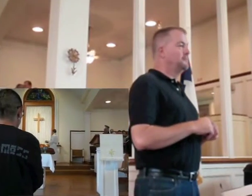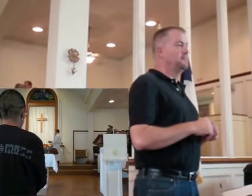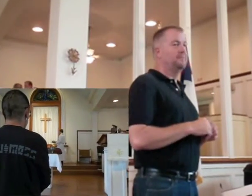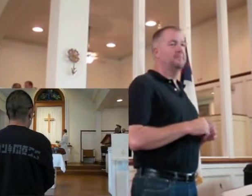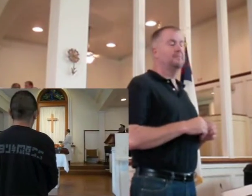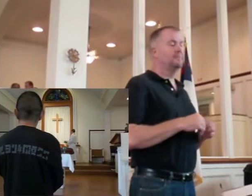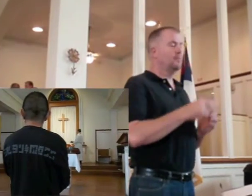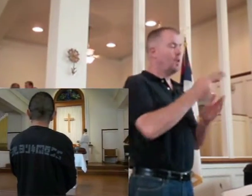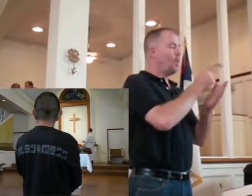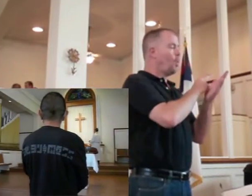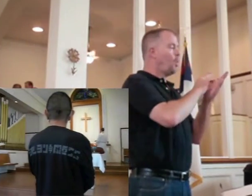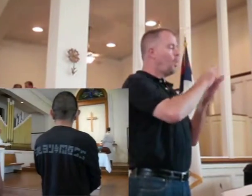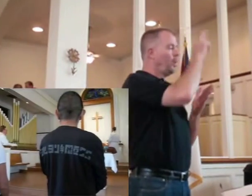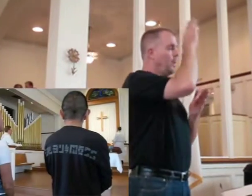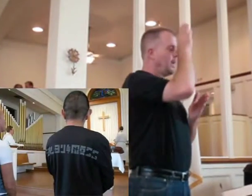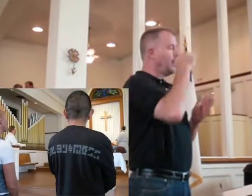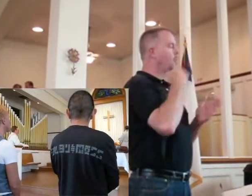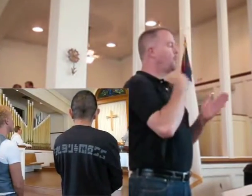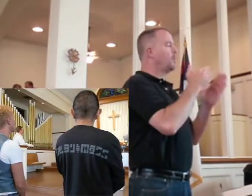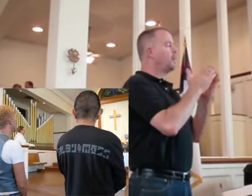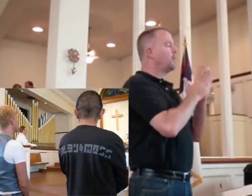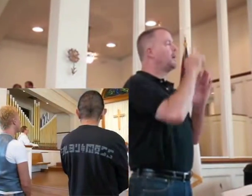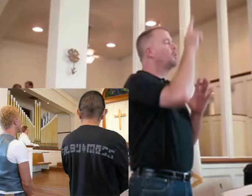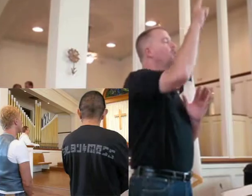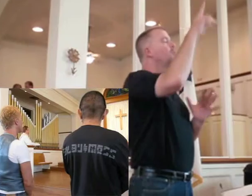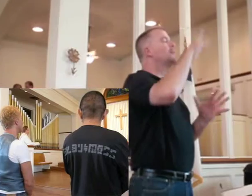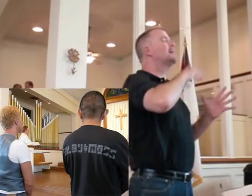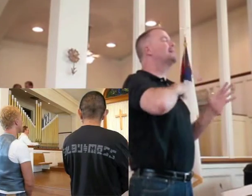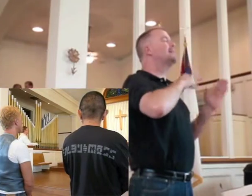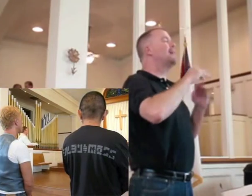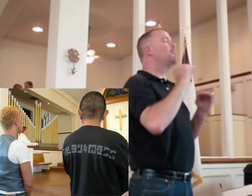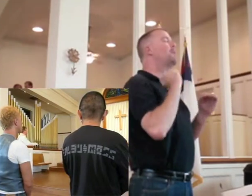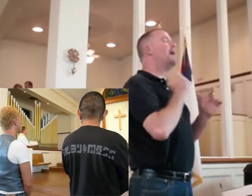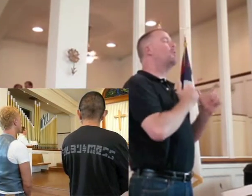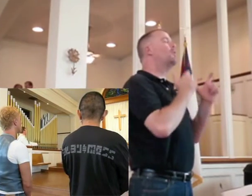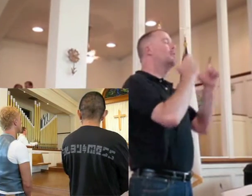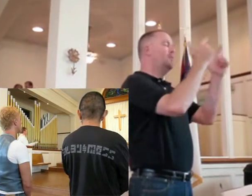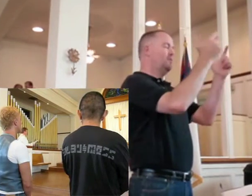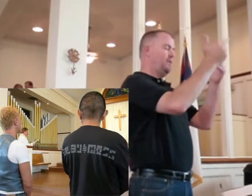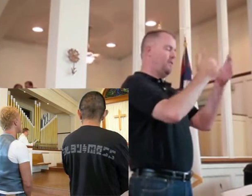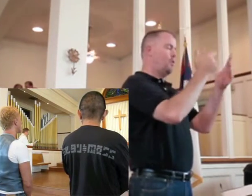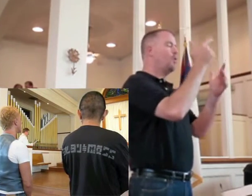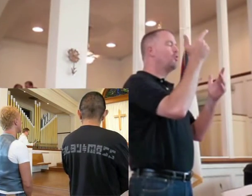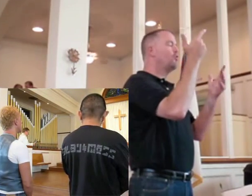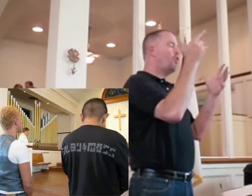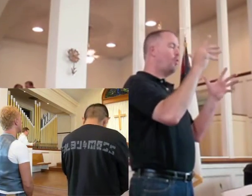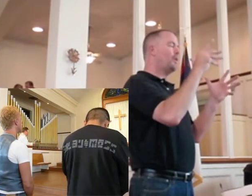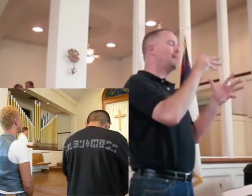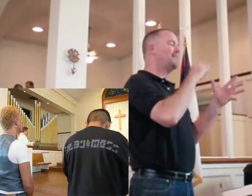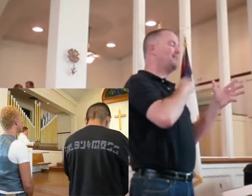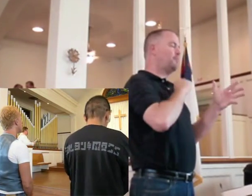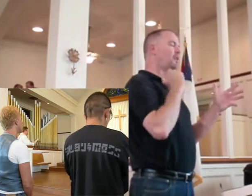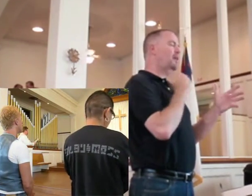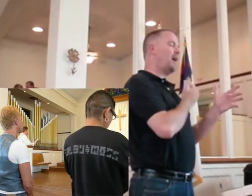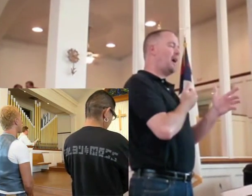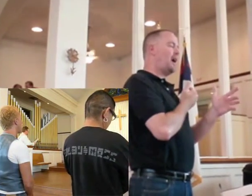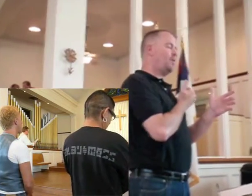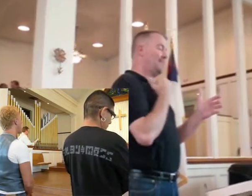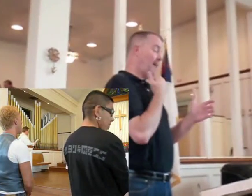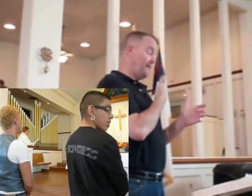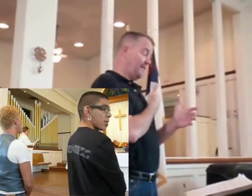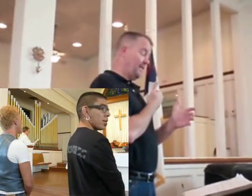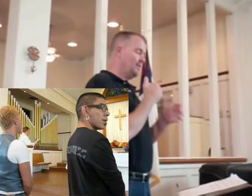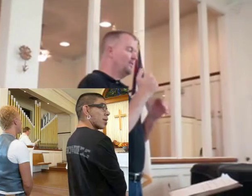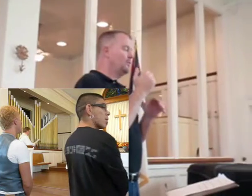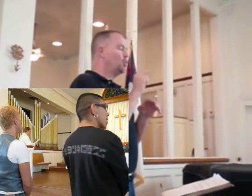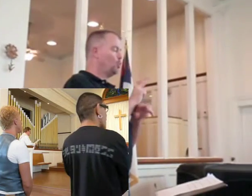Amen. God, we pray that you'll accept these our gifts. These are the you've already accepted and received us. Use us in our giving for the furtherance of the